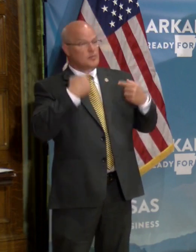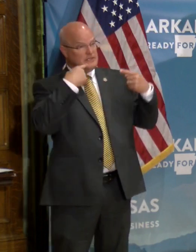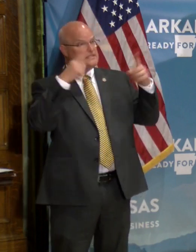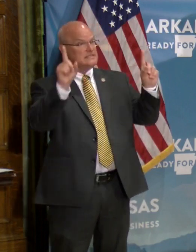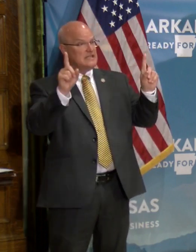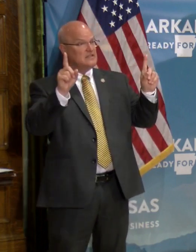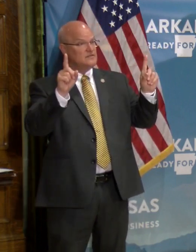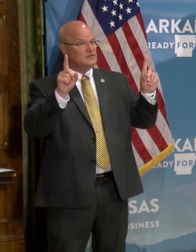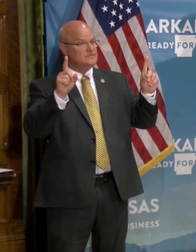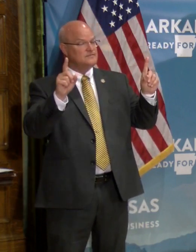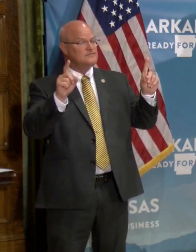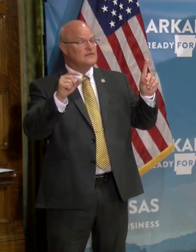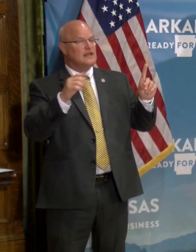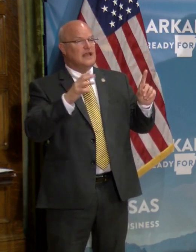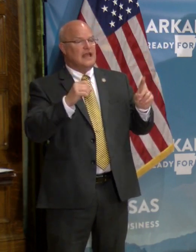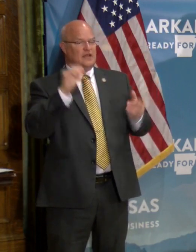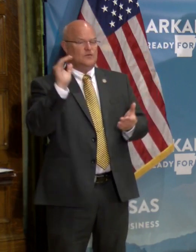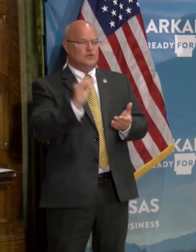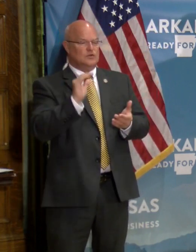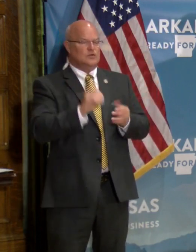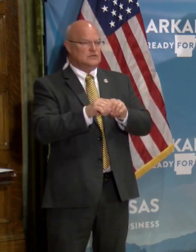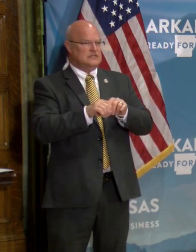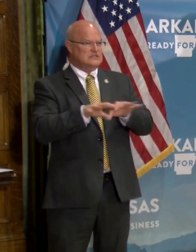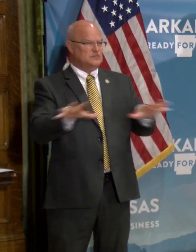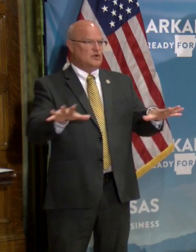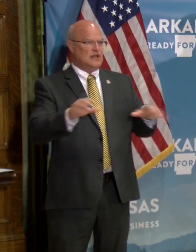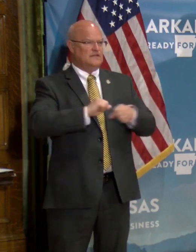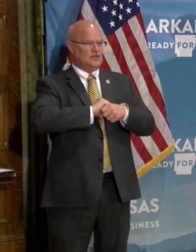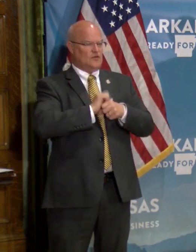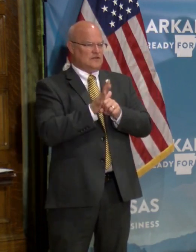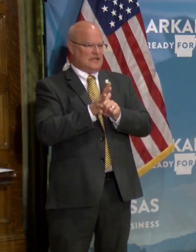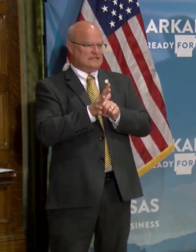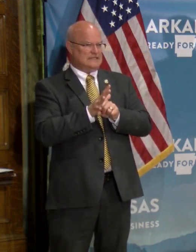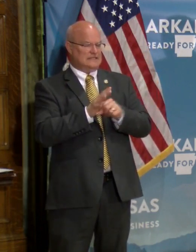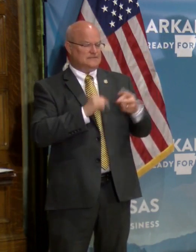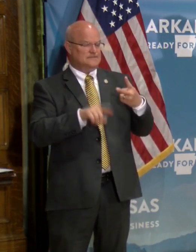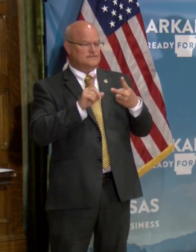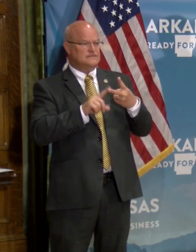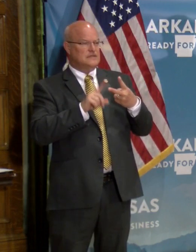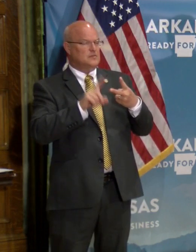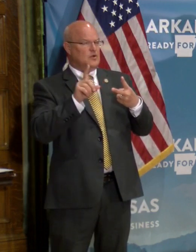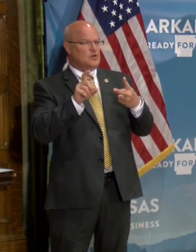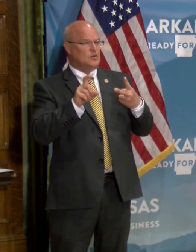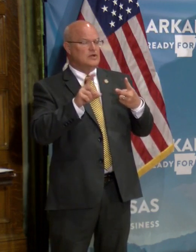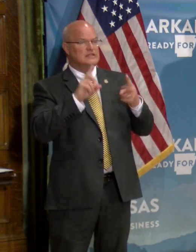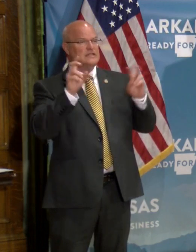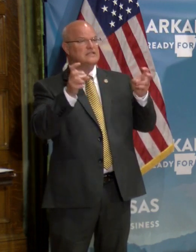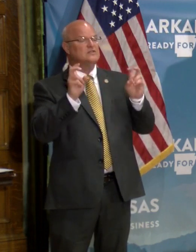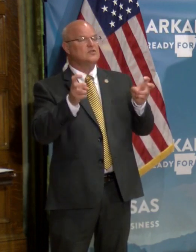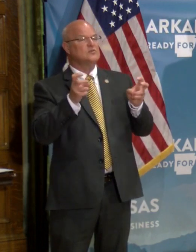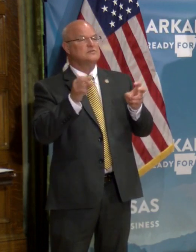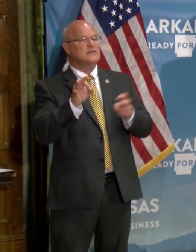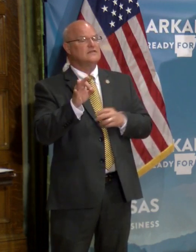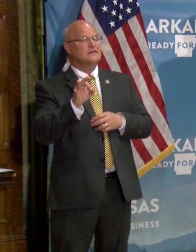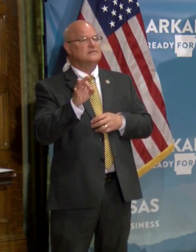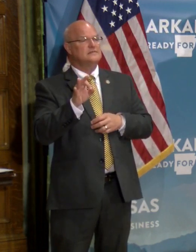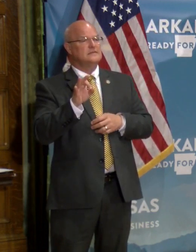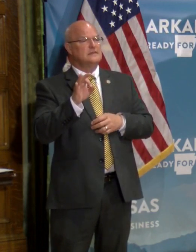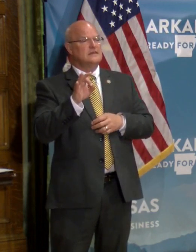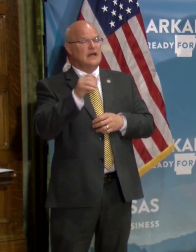successful in, uh, reducing the spread of the virus. The second part of your question in terms of, uh,